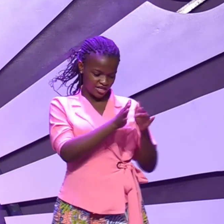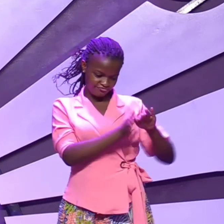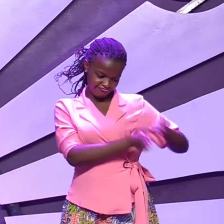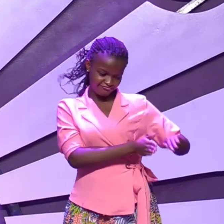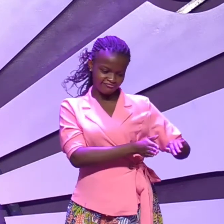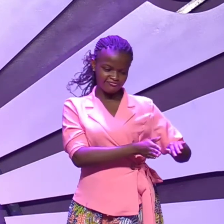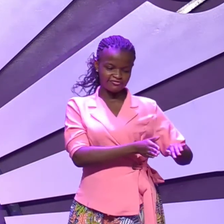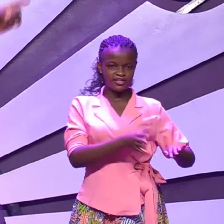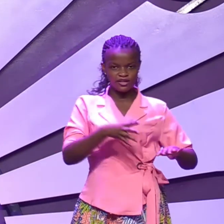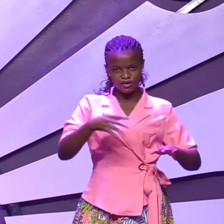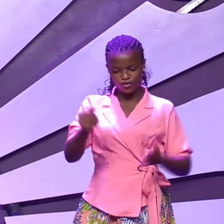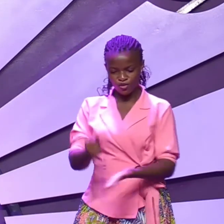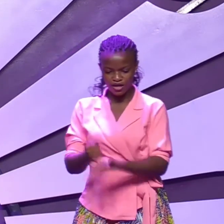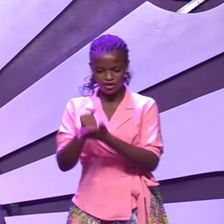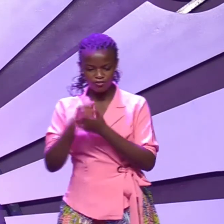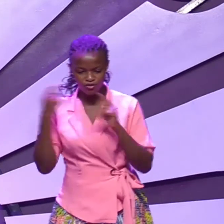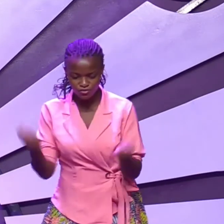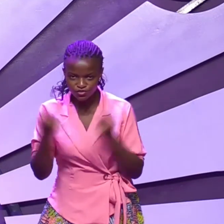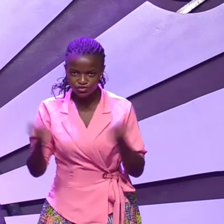go and get help from witch doctor